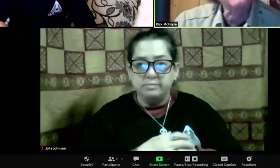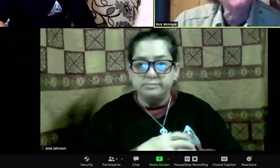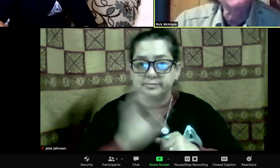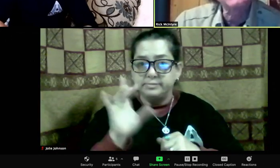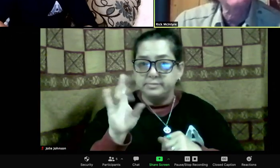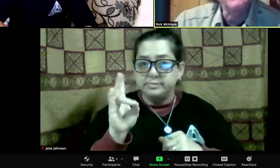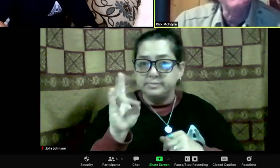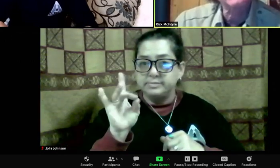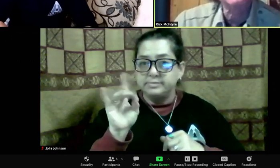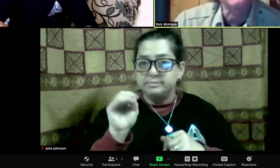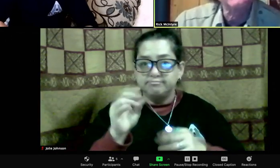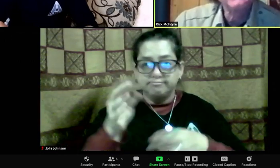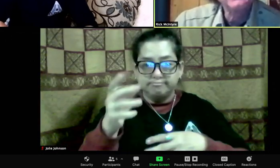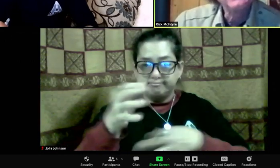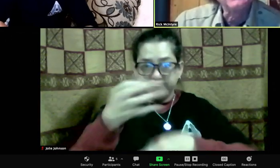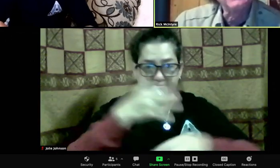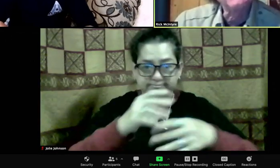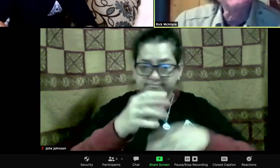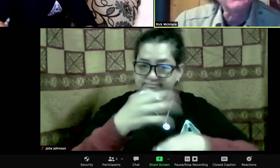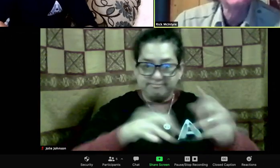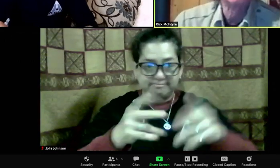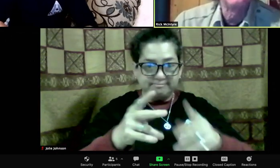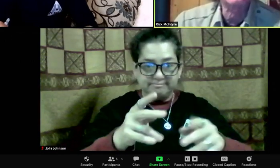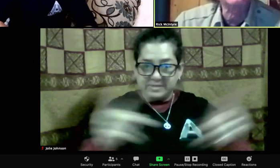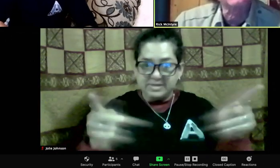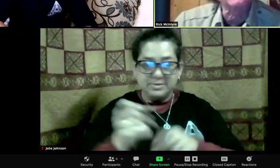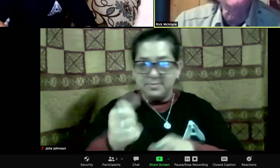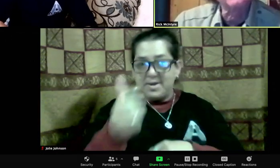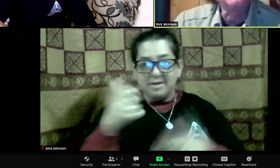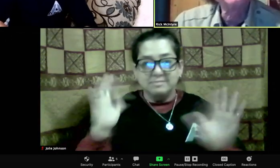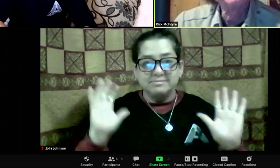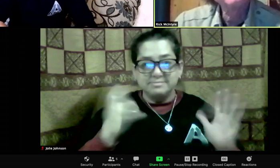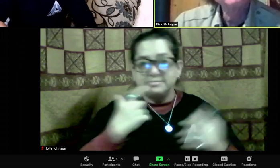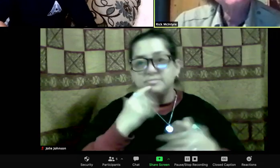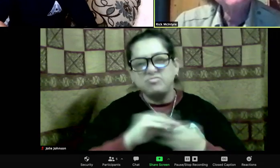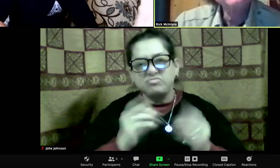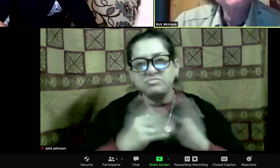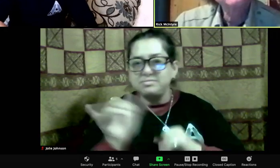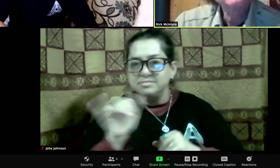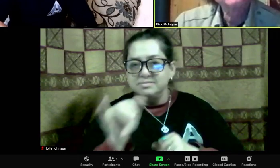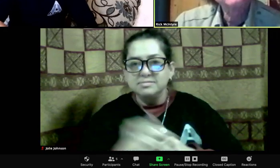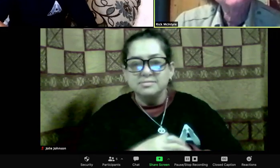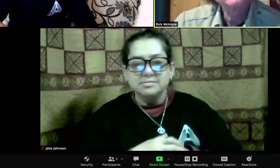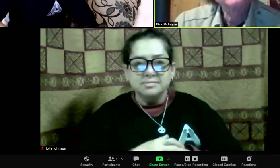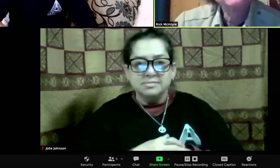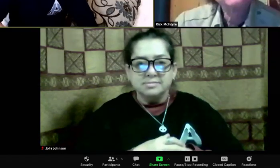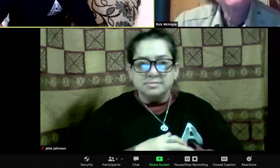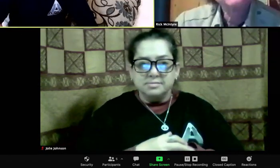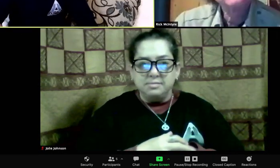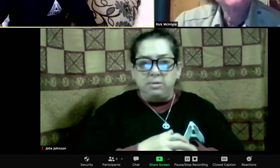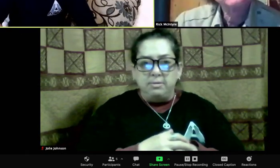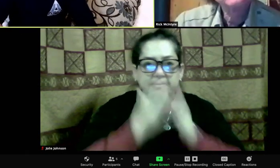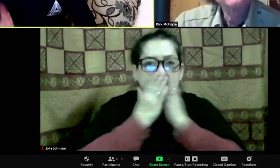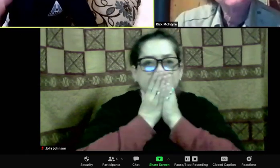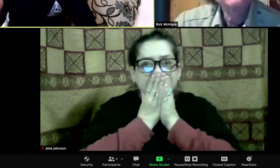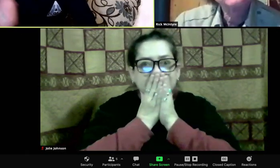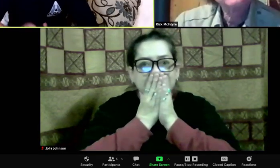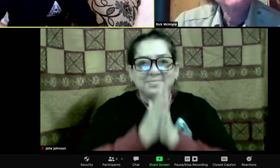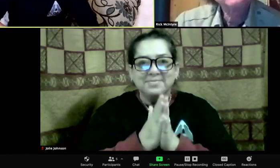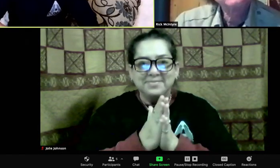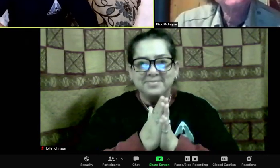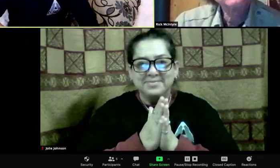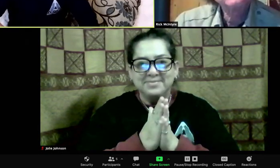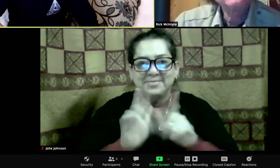flirt with him. And then gradually, 870 recovered. And she never did